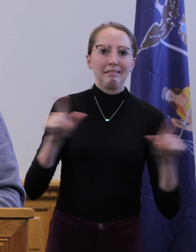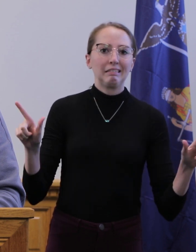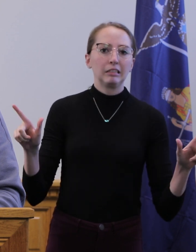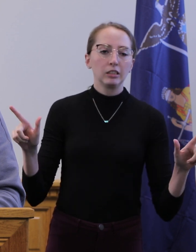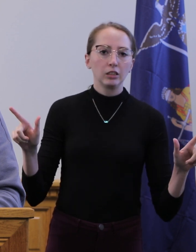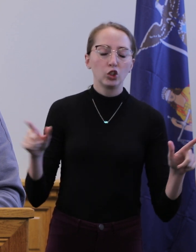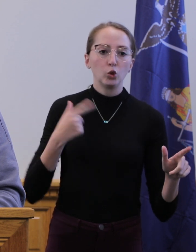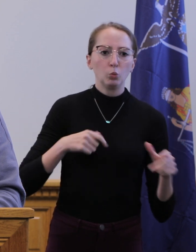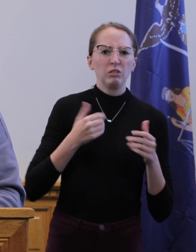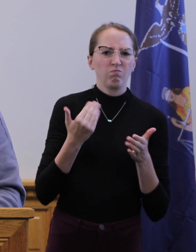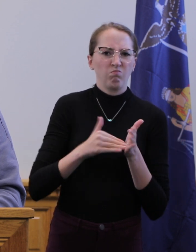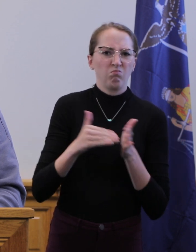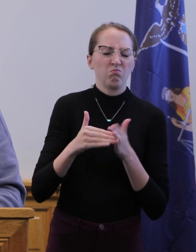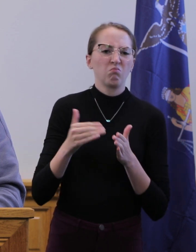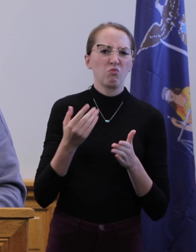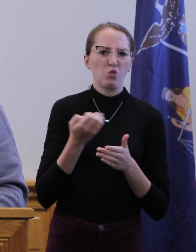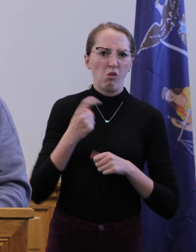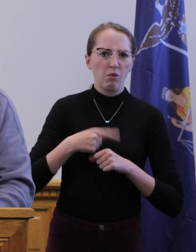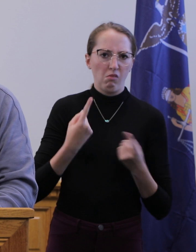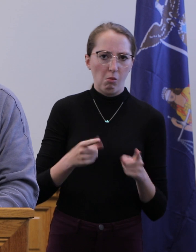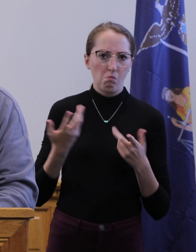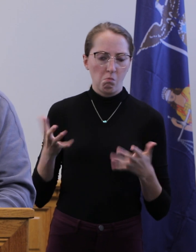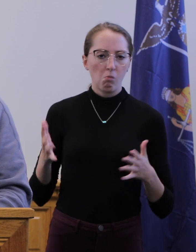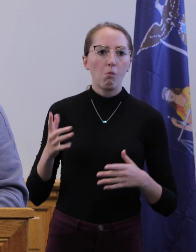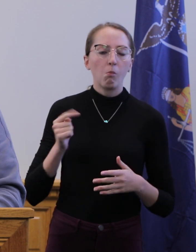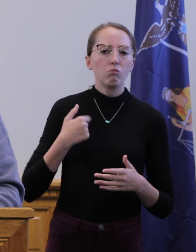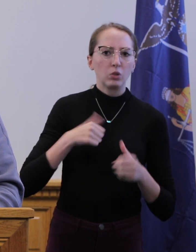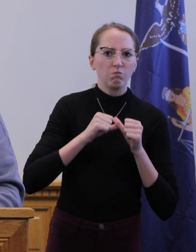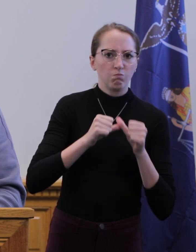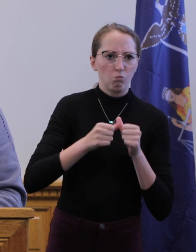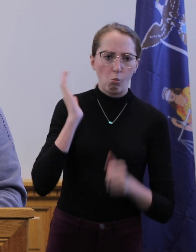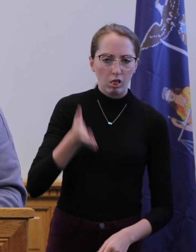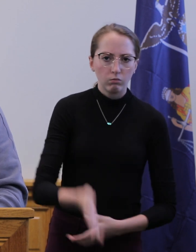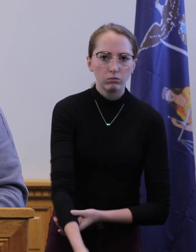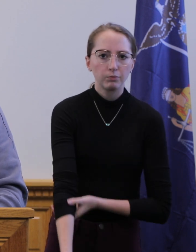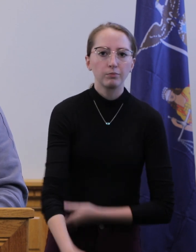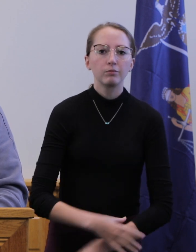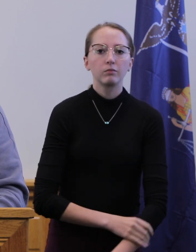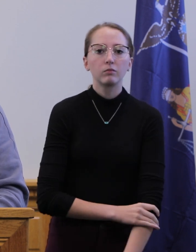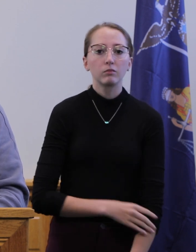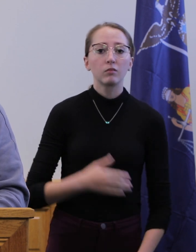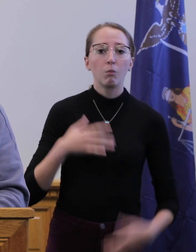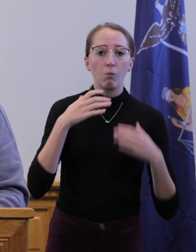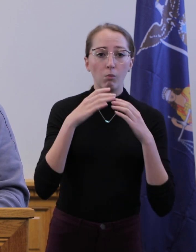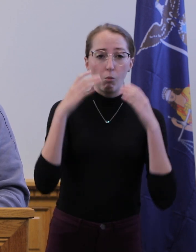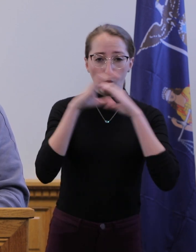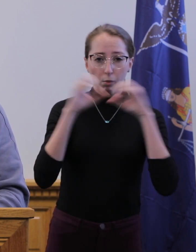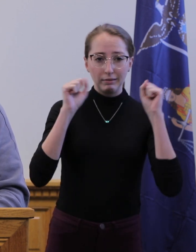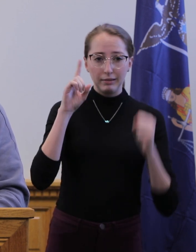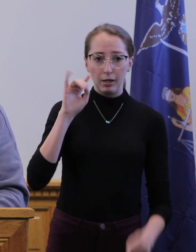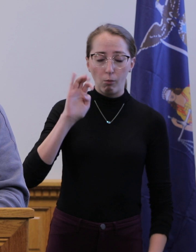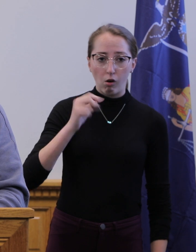we will continue to do so. President Deborah Stanley has also announced several actions taken to stem the spread of COVID